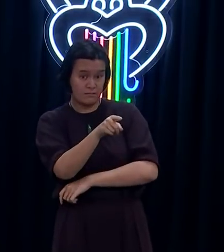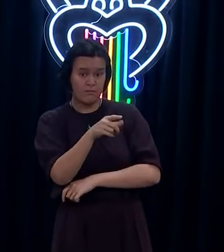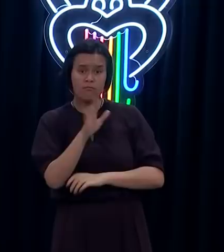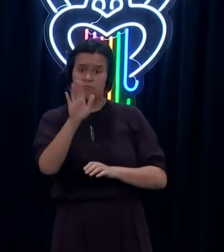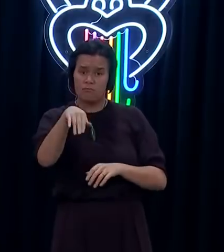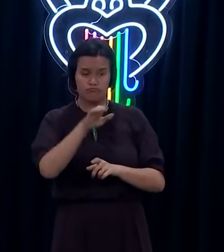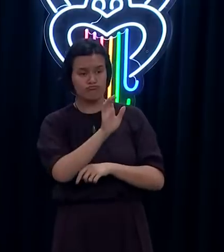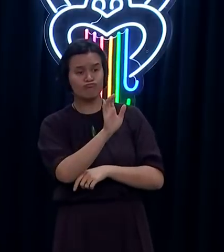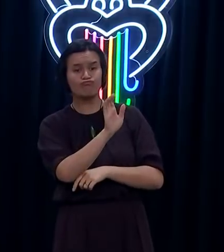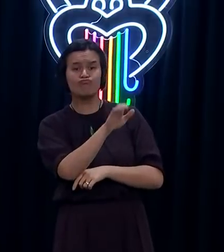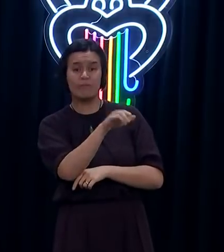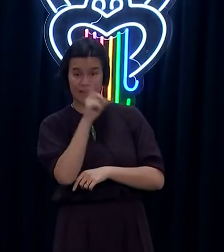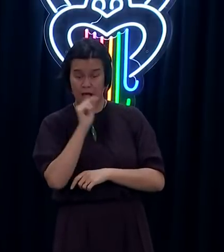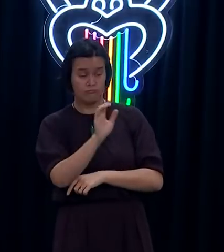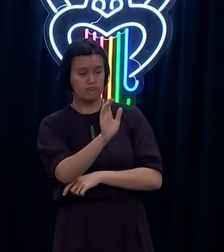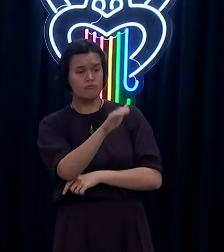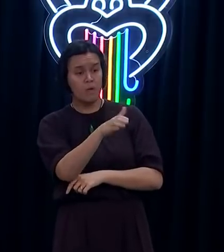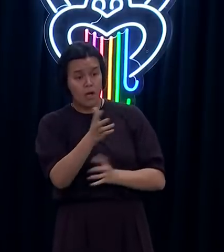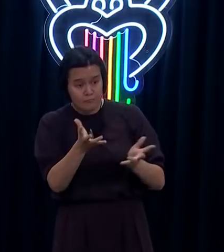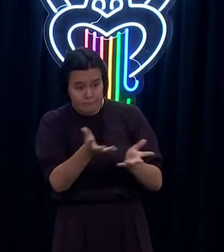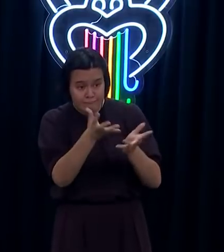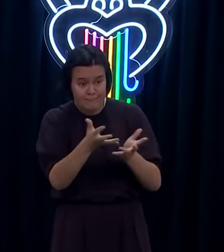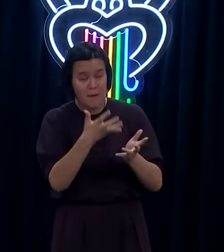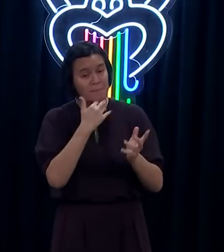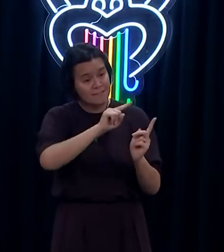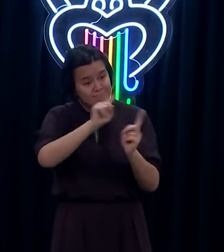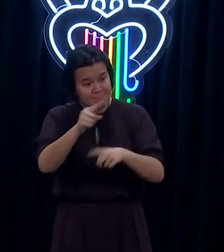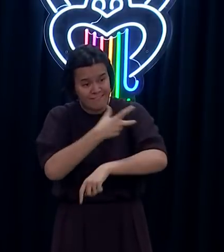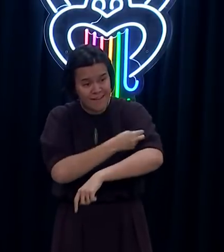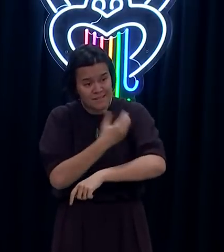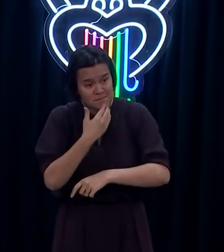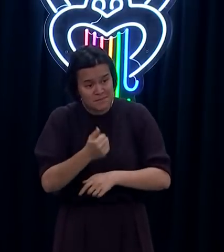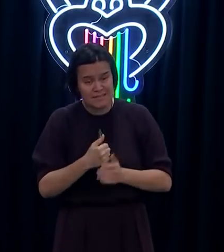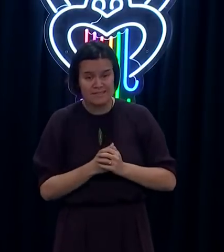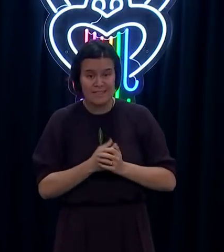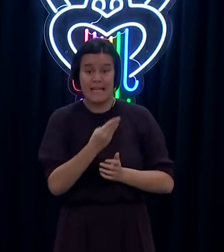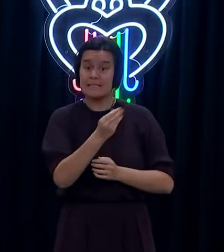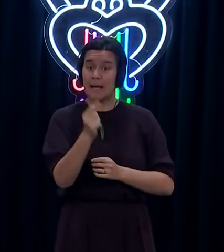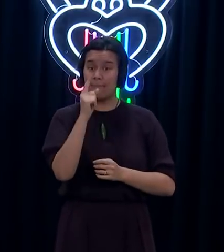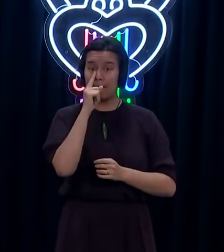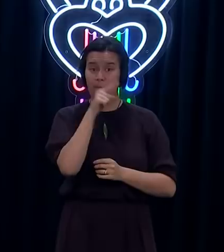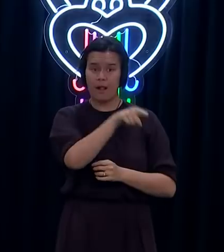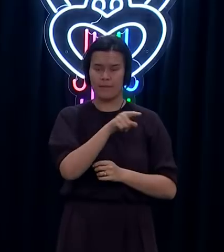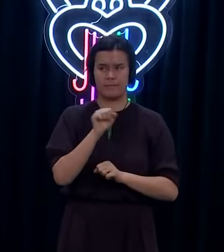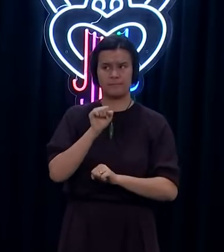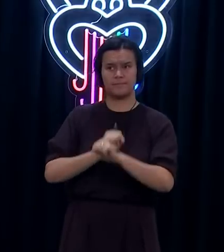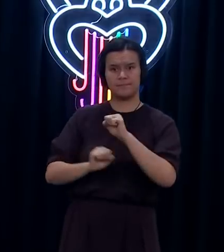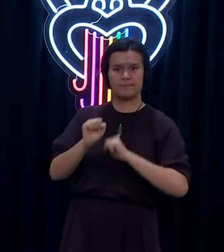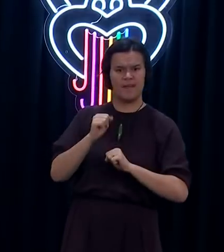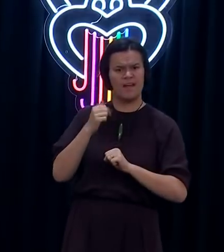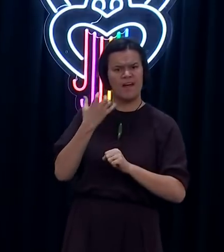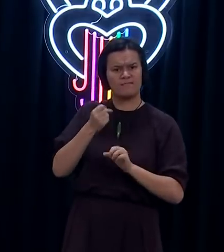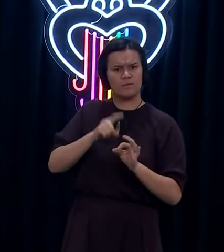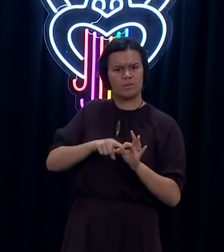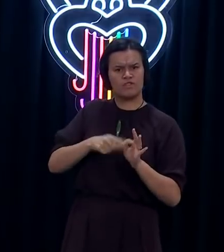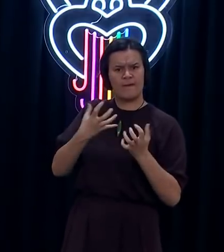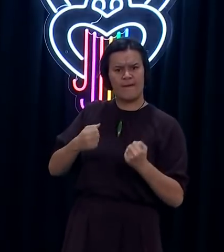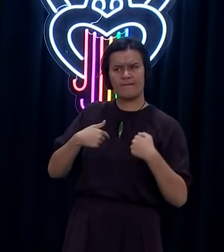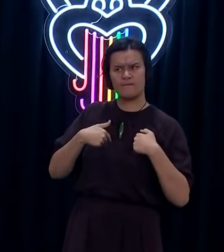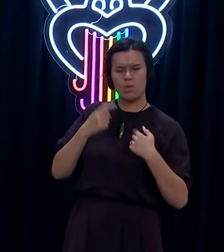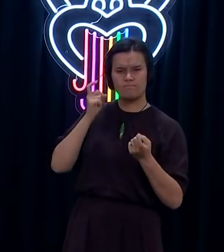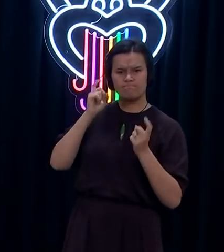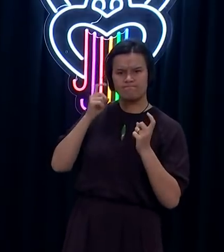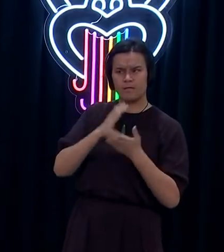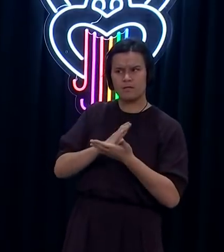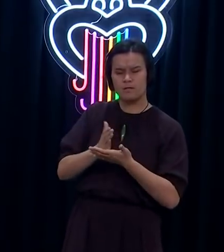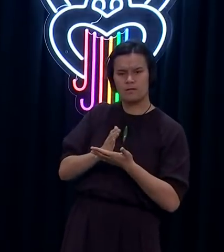them today to encourage them to get vaccinated too. Some people will have genuine questions and concerns. And if they do,